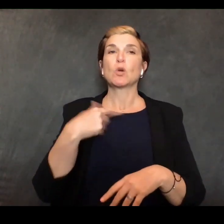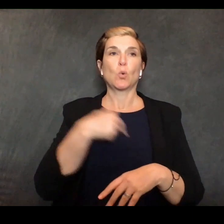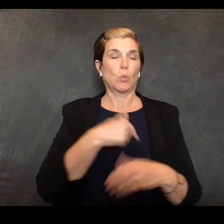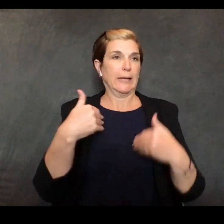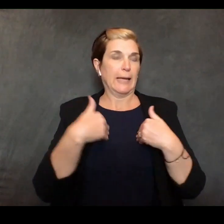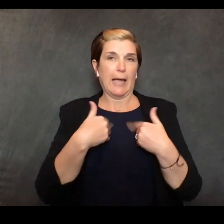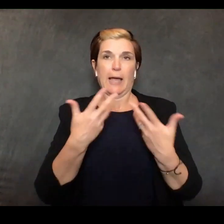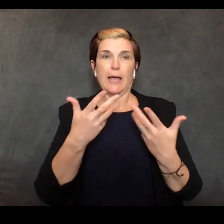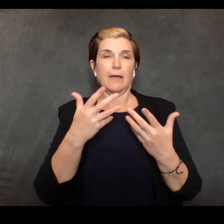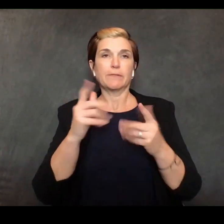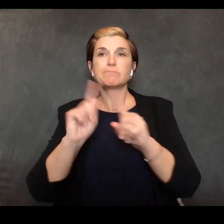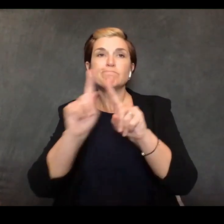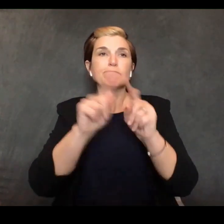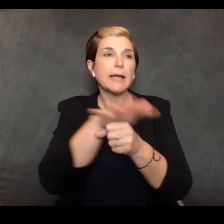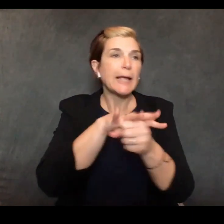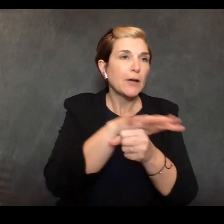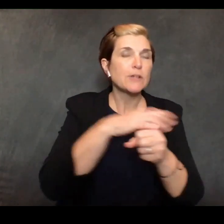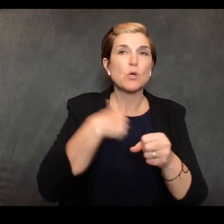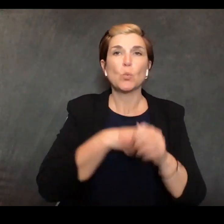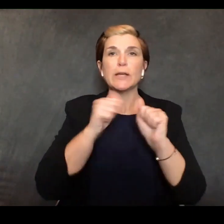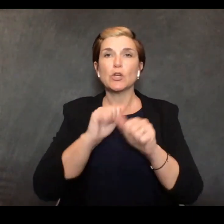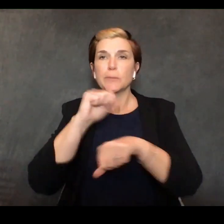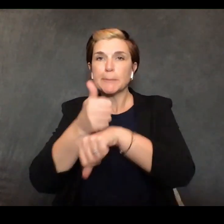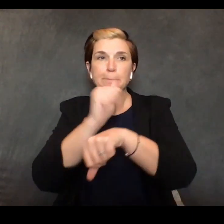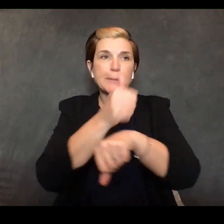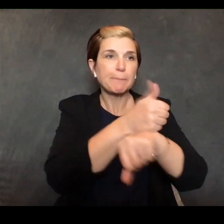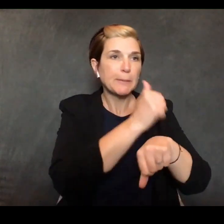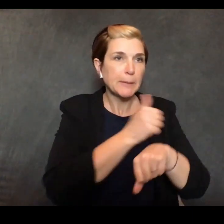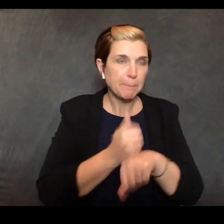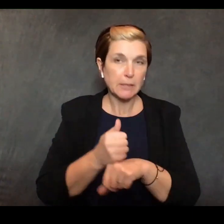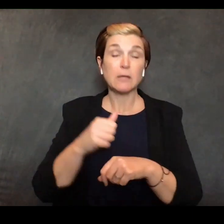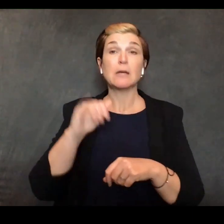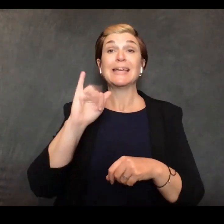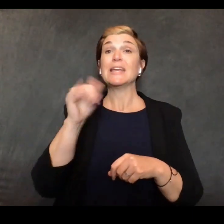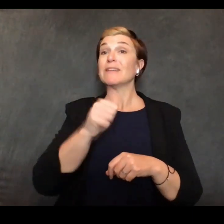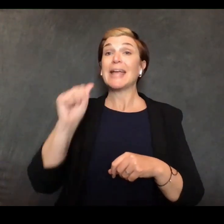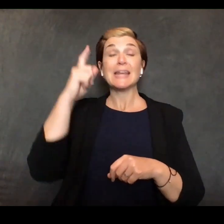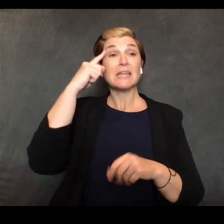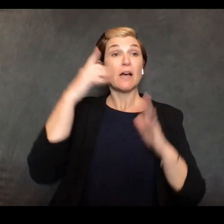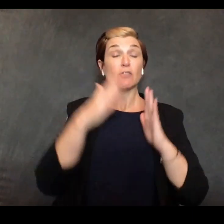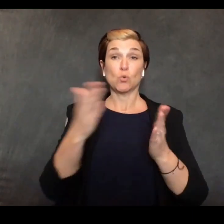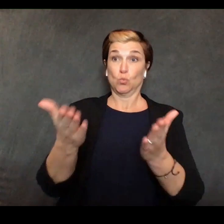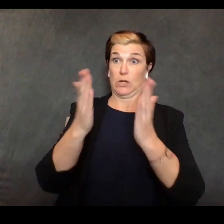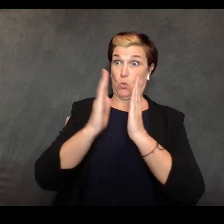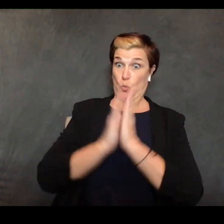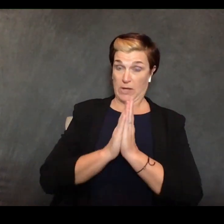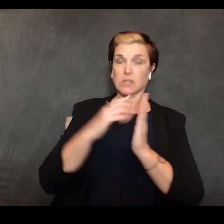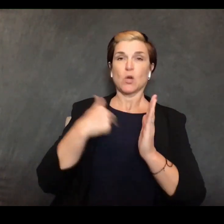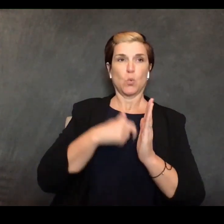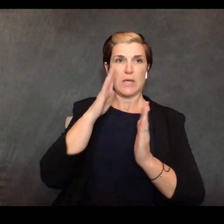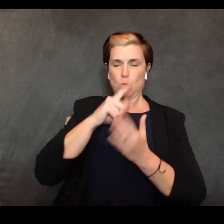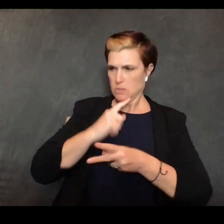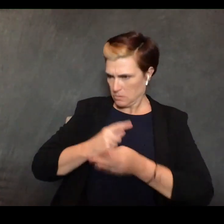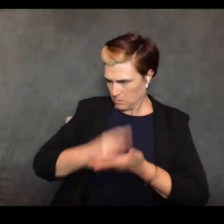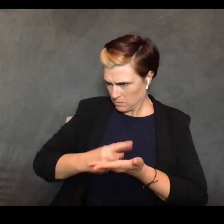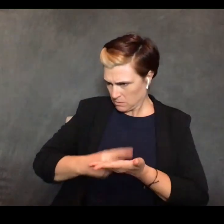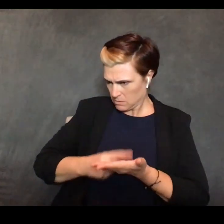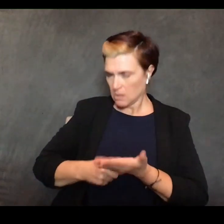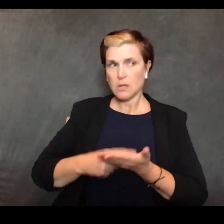we could move and as governors make these requests uh... we will process them bring them to the president but there are two different lanes